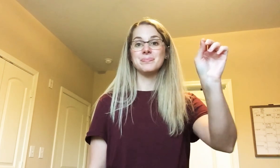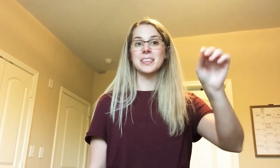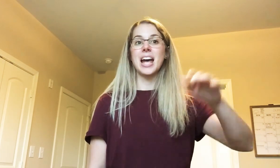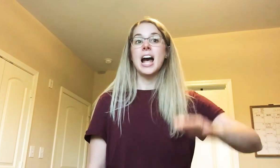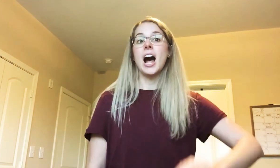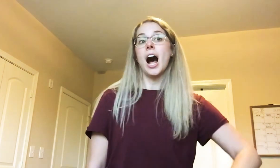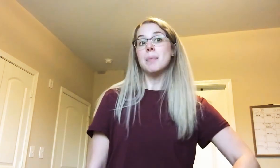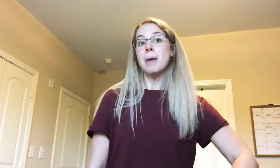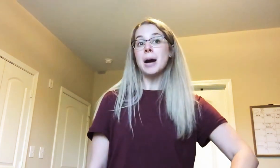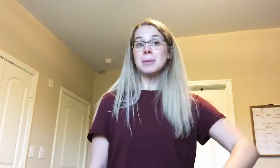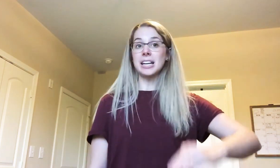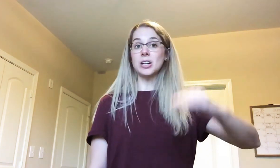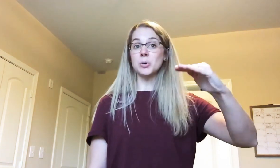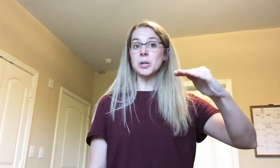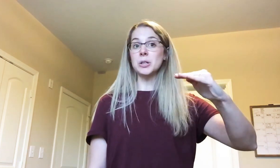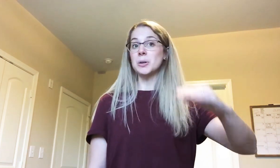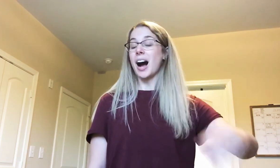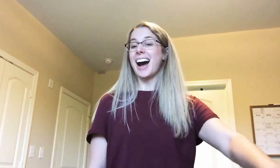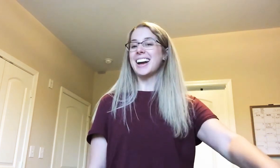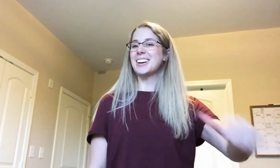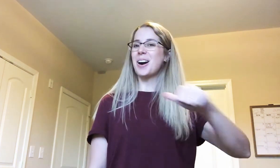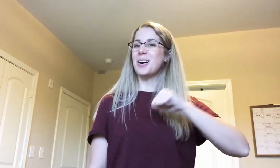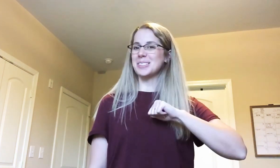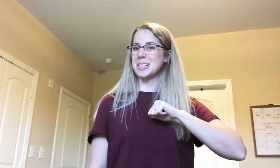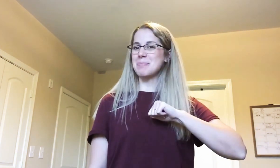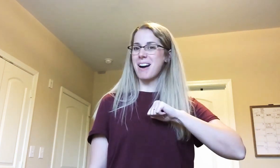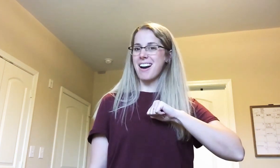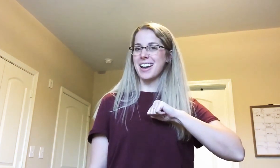A pumpkin grew. I called it mine.